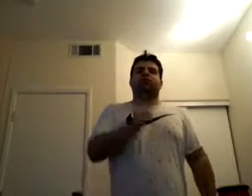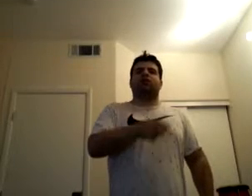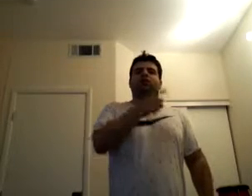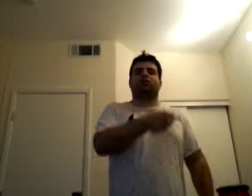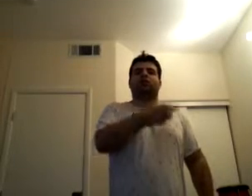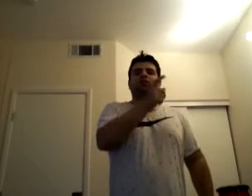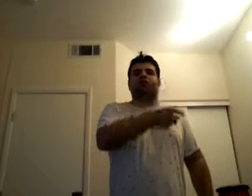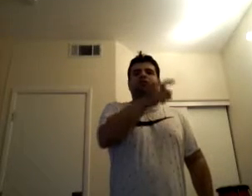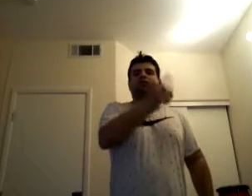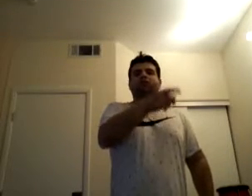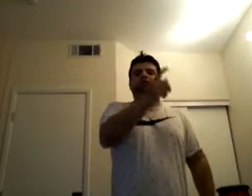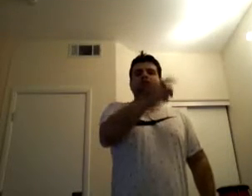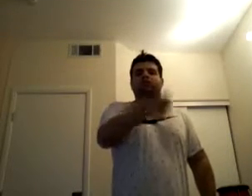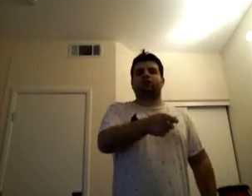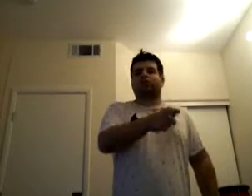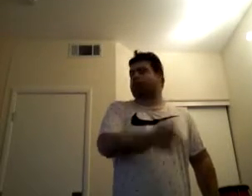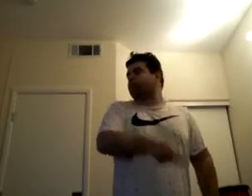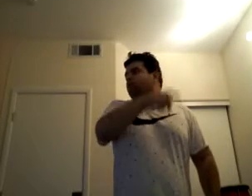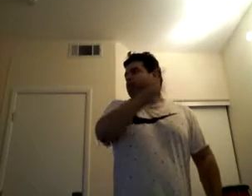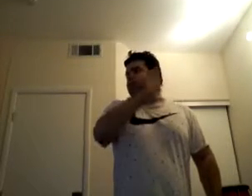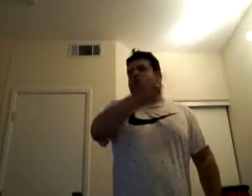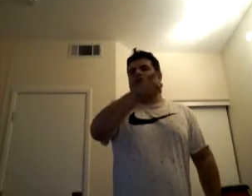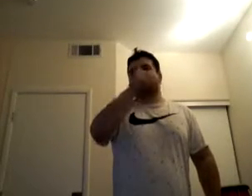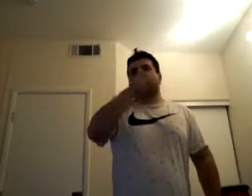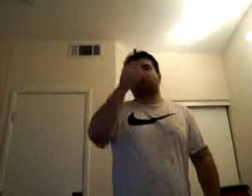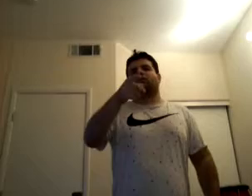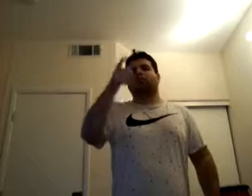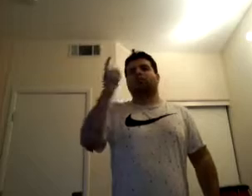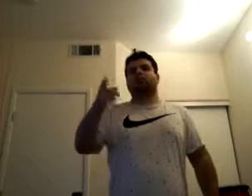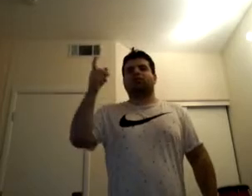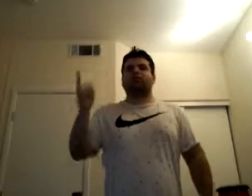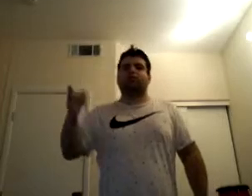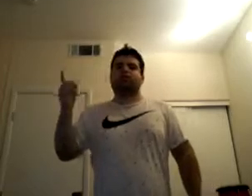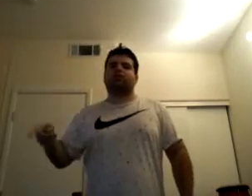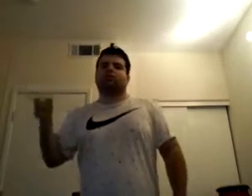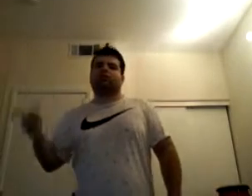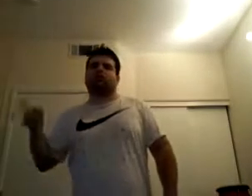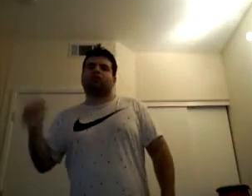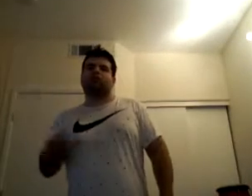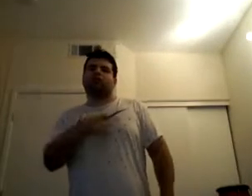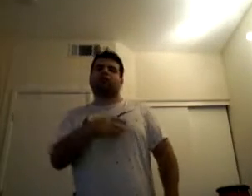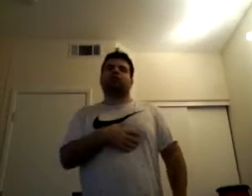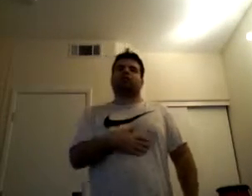To see another game Break the silence, sacrifice it on